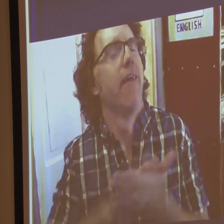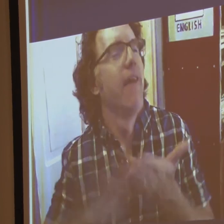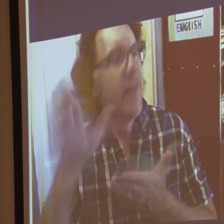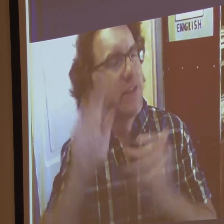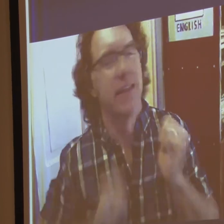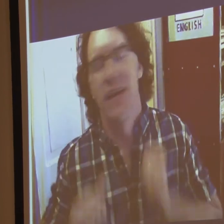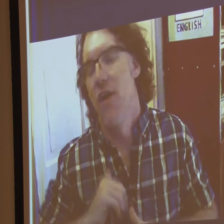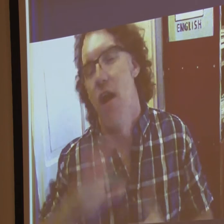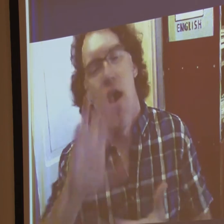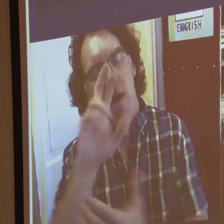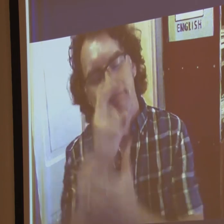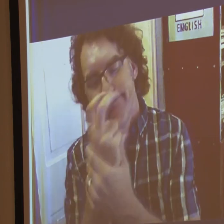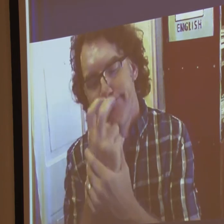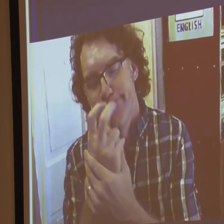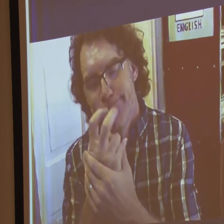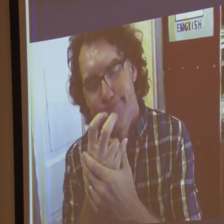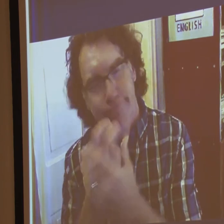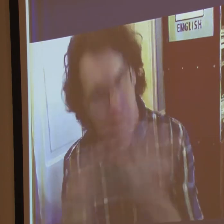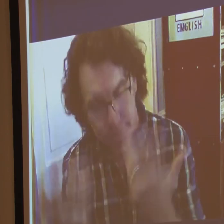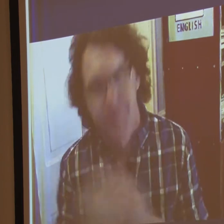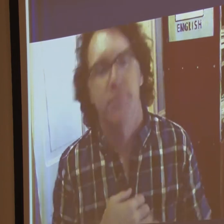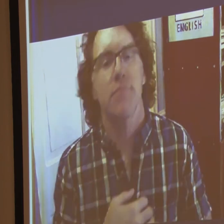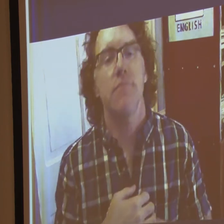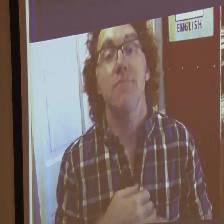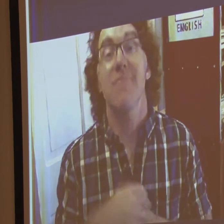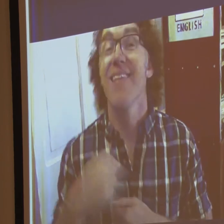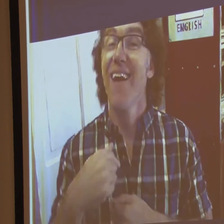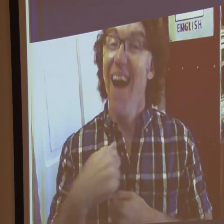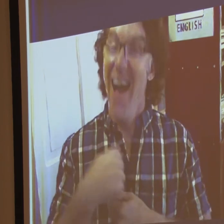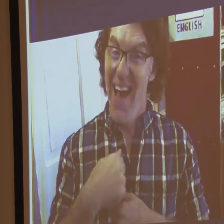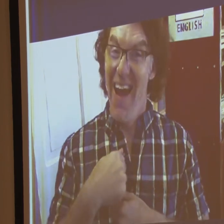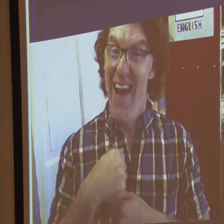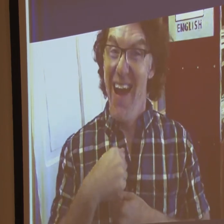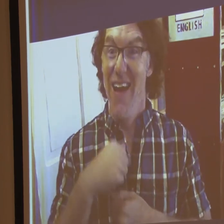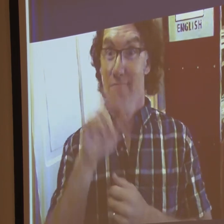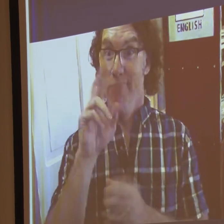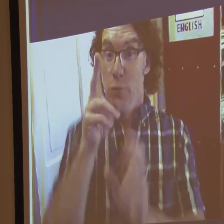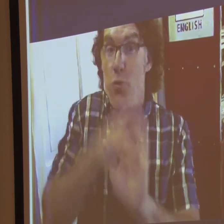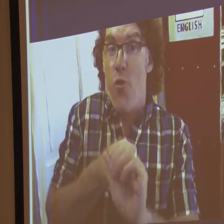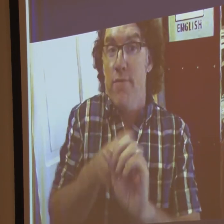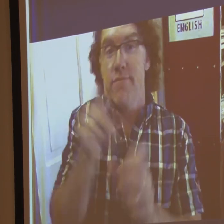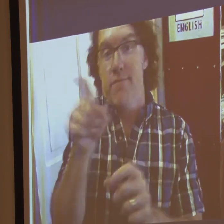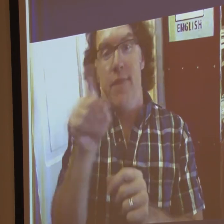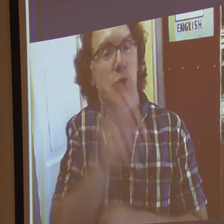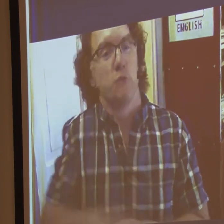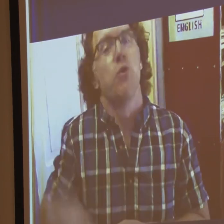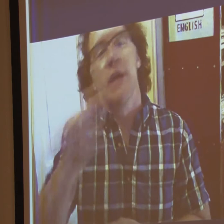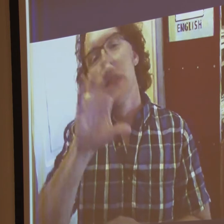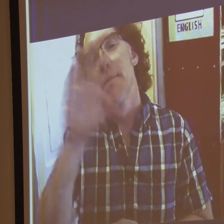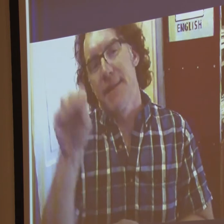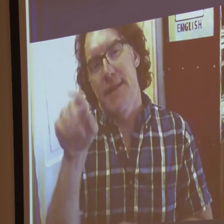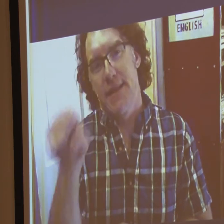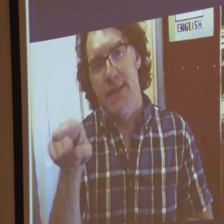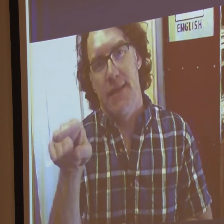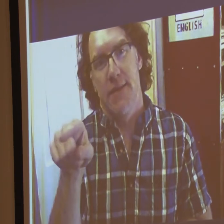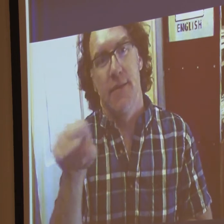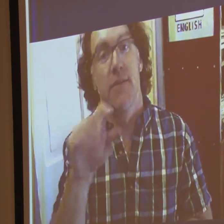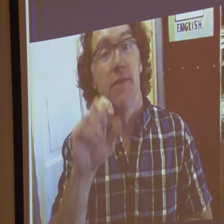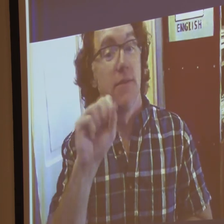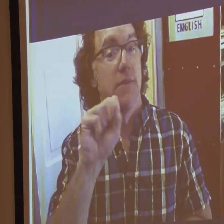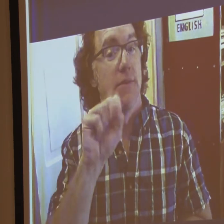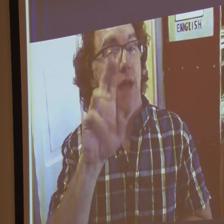being involved in But at NTID, they have an outstanding theatrical program and art department.